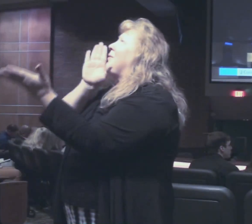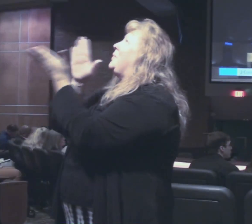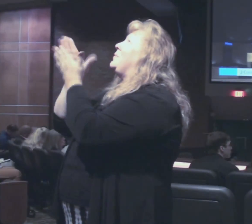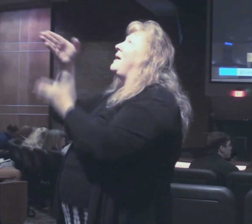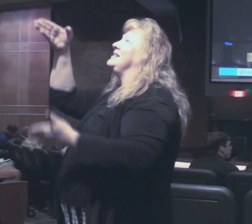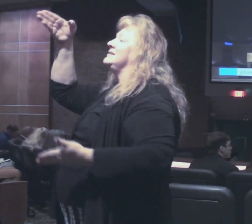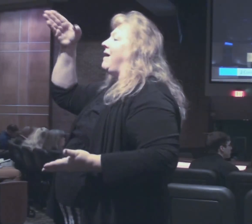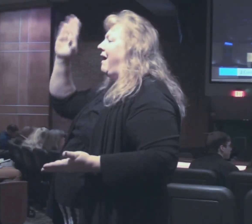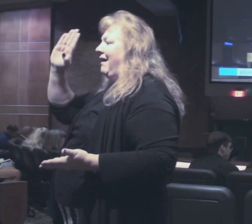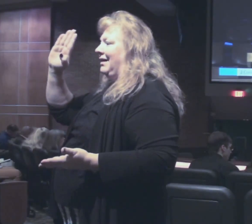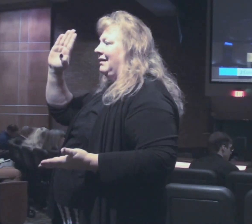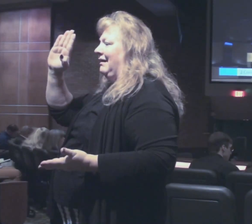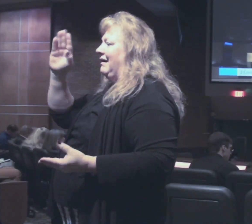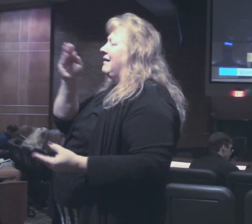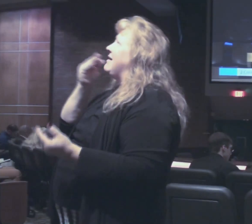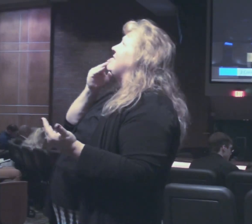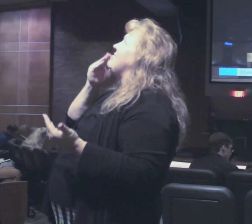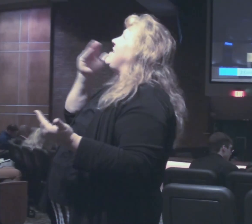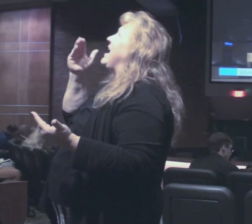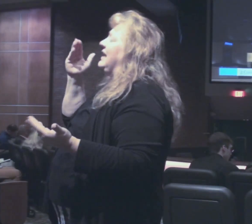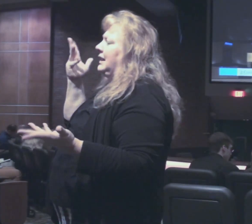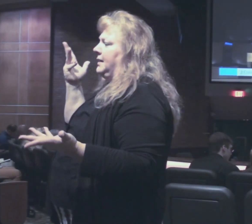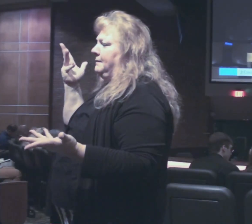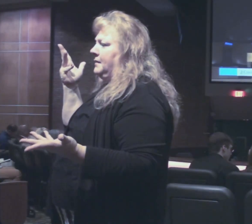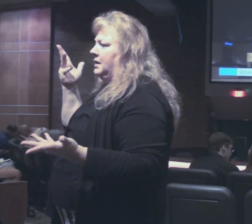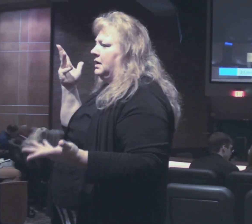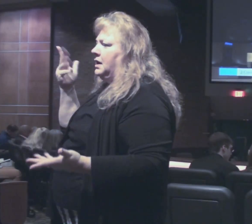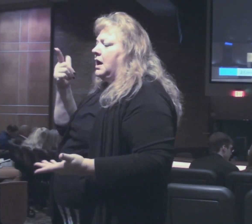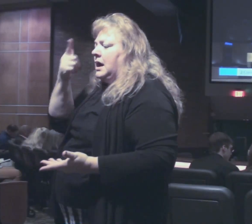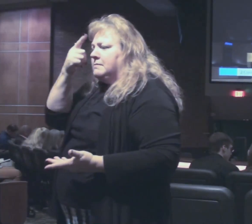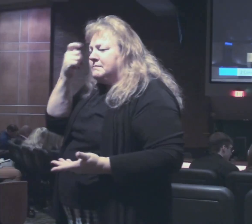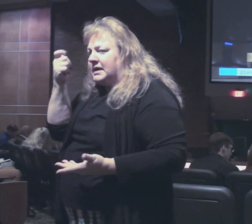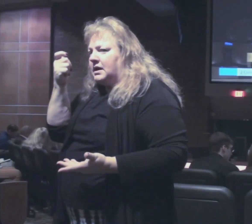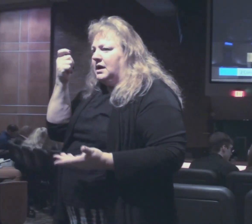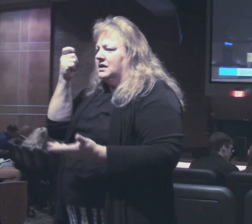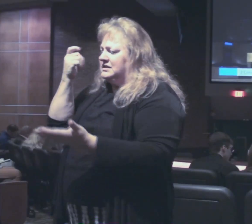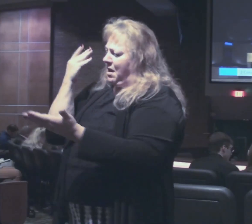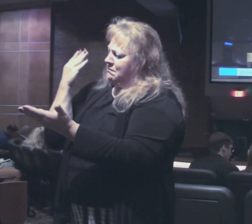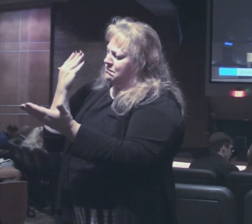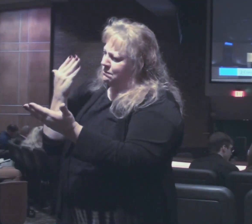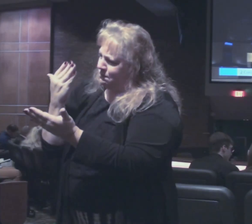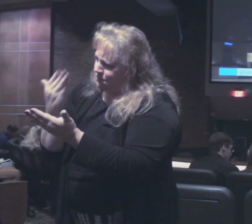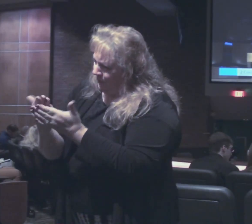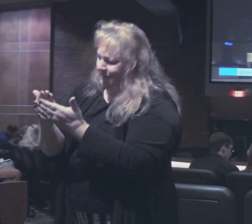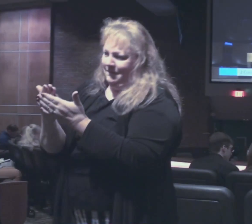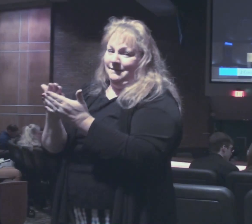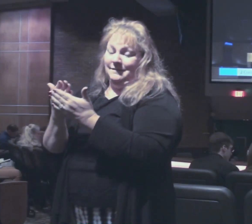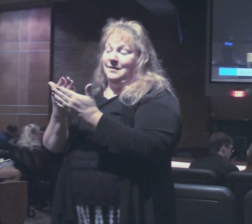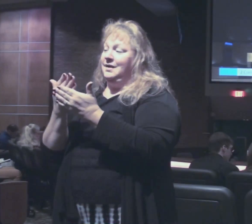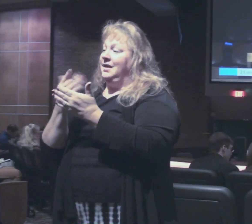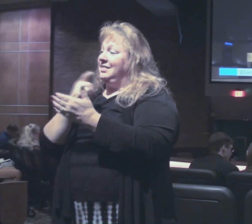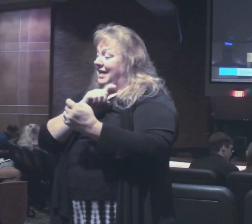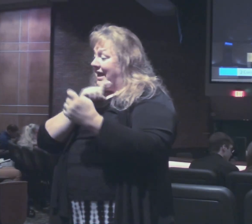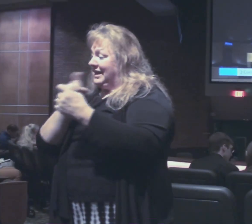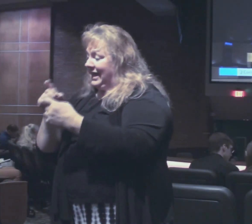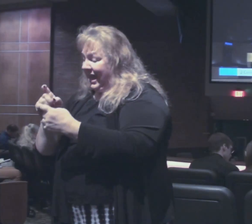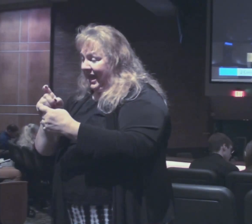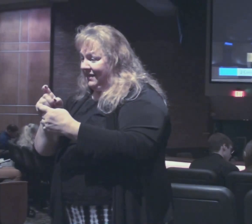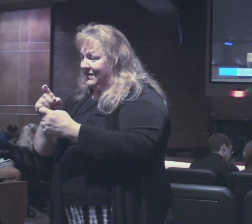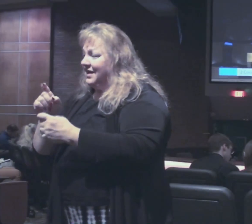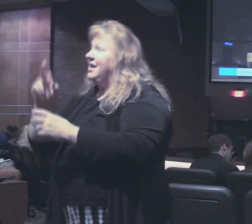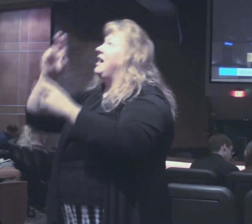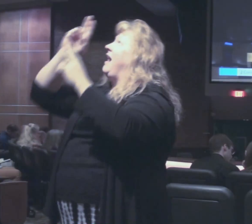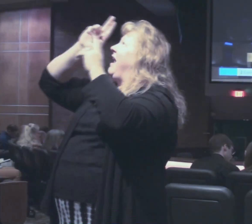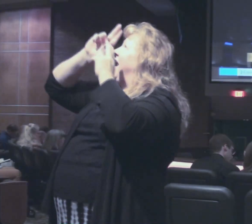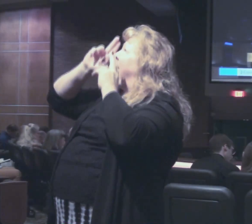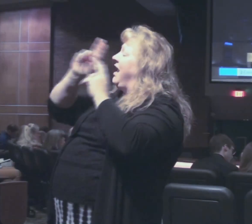God and give him thanks because of the proof given by this ministry they will glorify